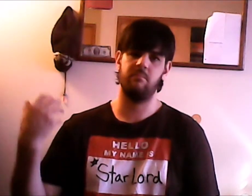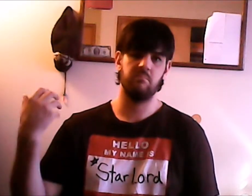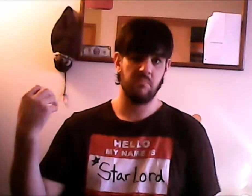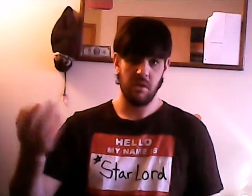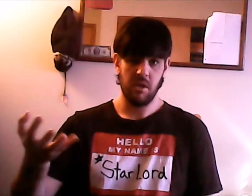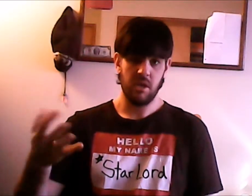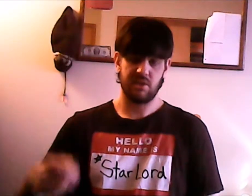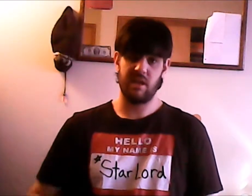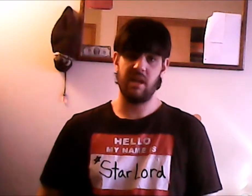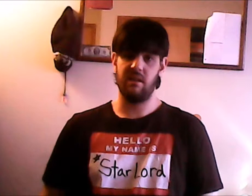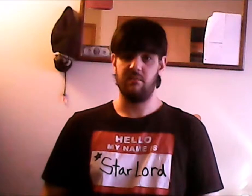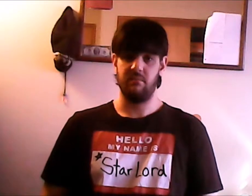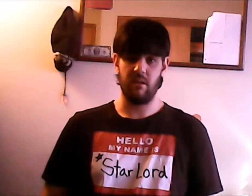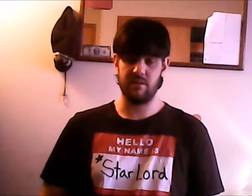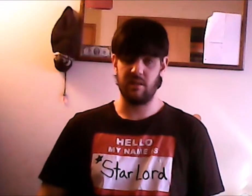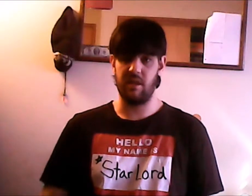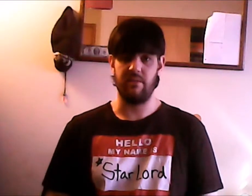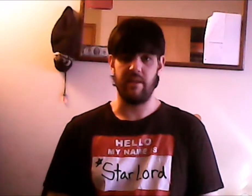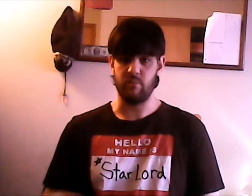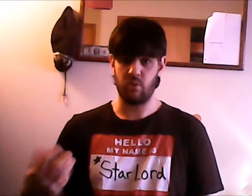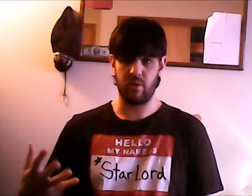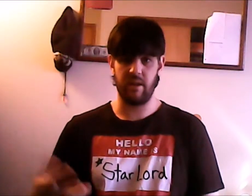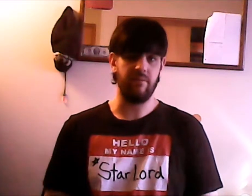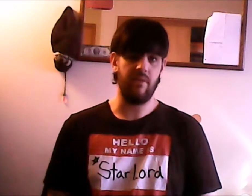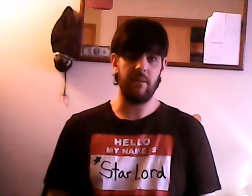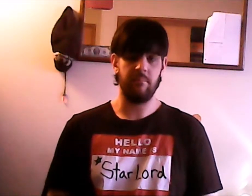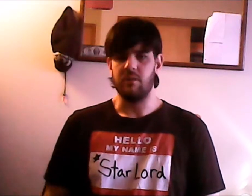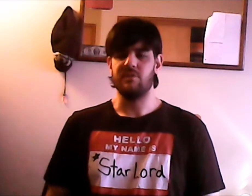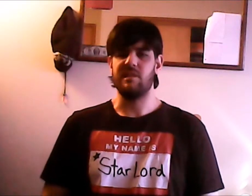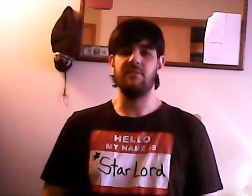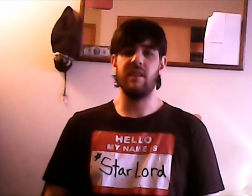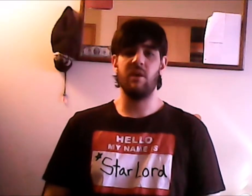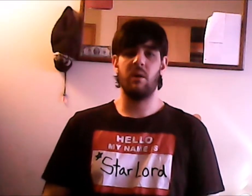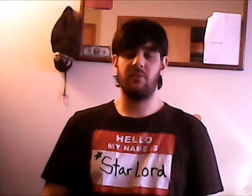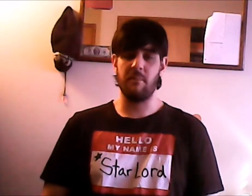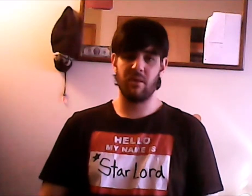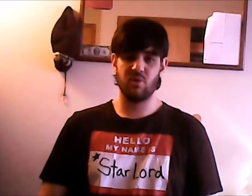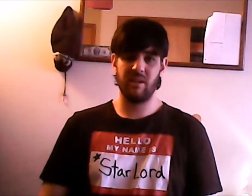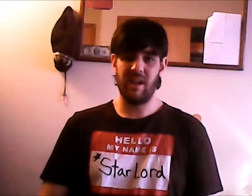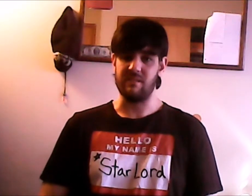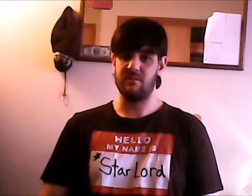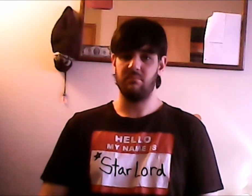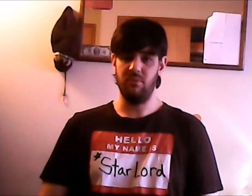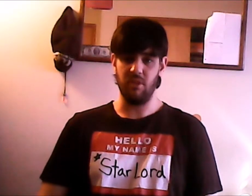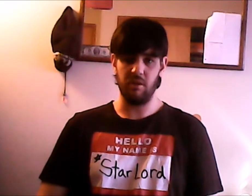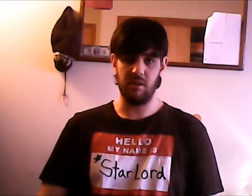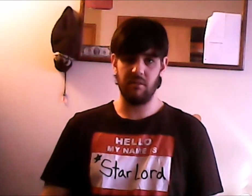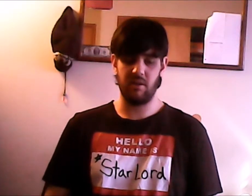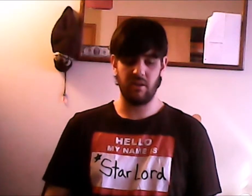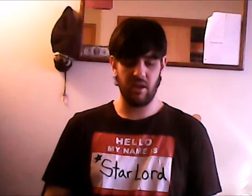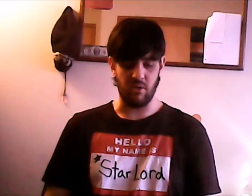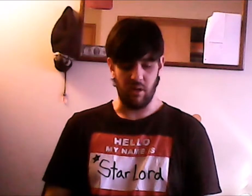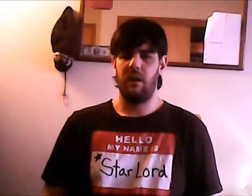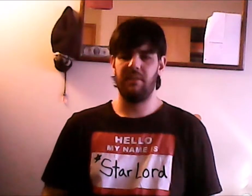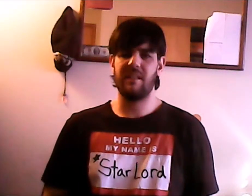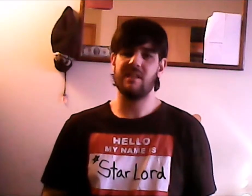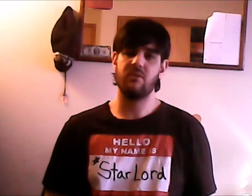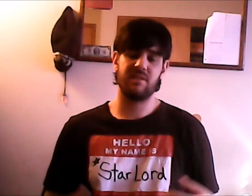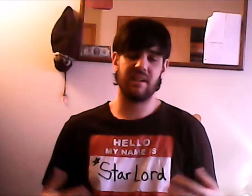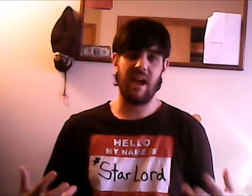sing it obviously and then record it and then you'll see the video on February 29th so there you go I think that's everything I